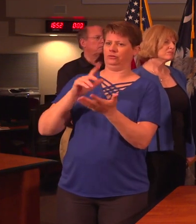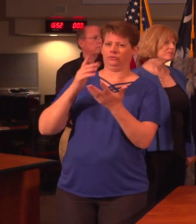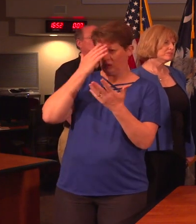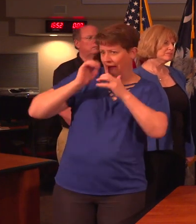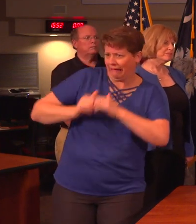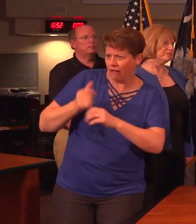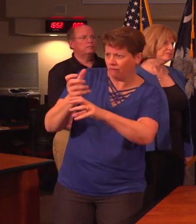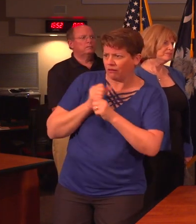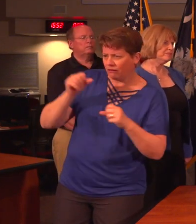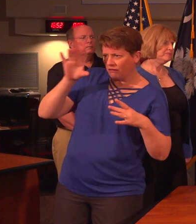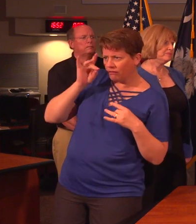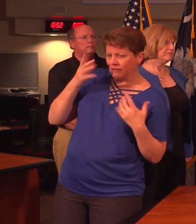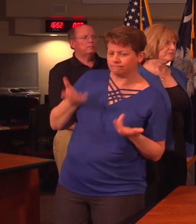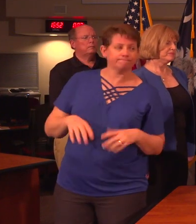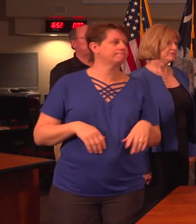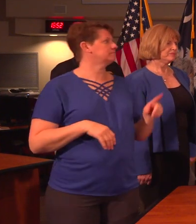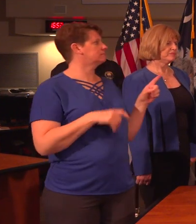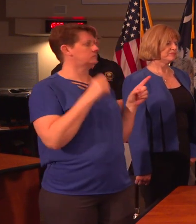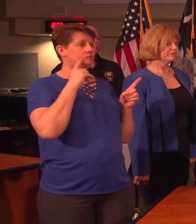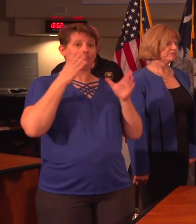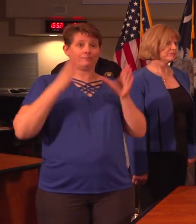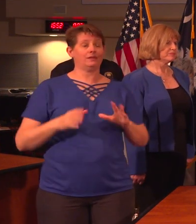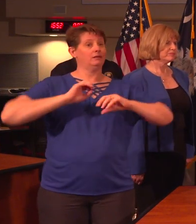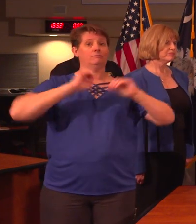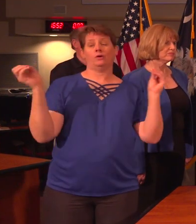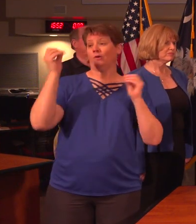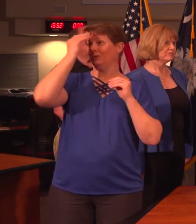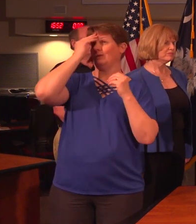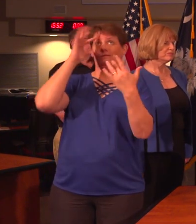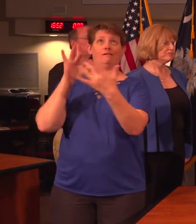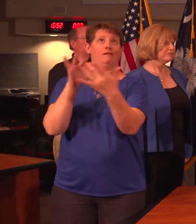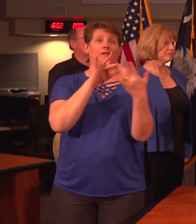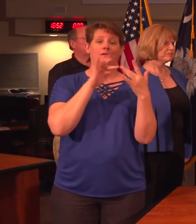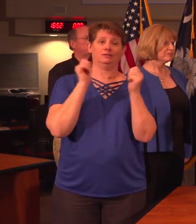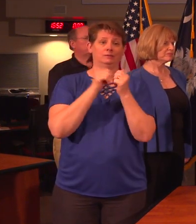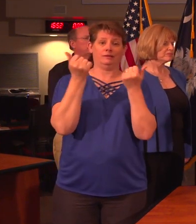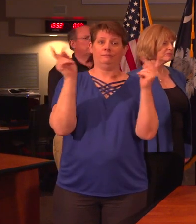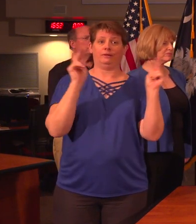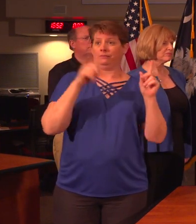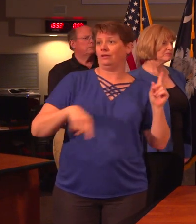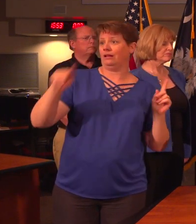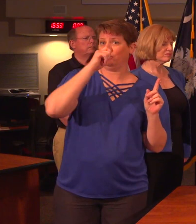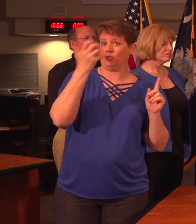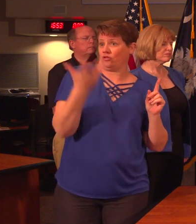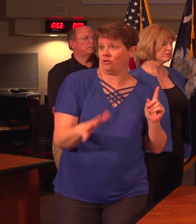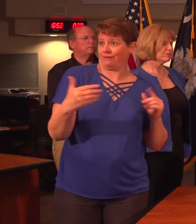coronavirus? That person has no known contacts with a known